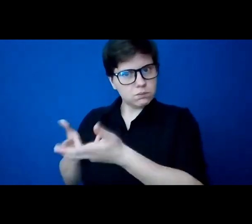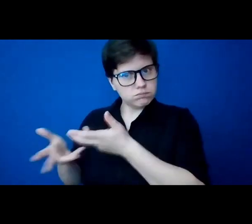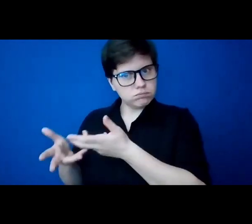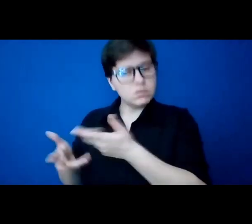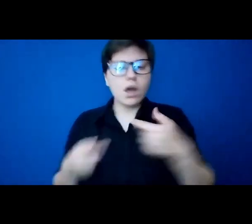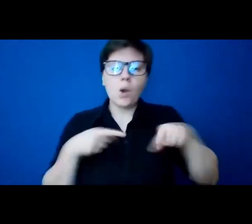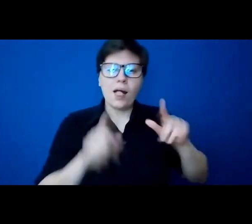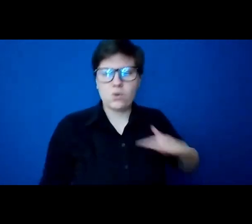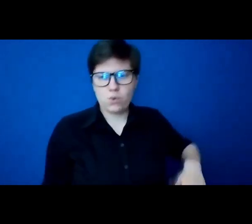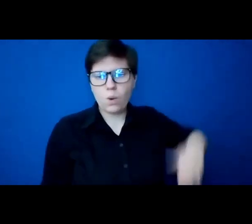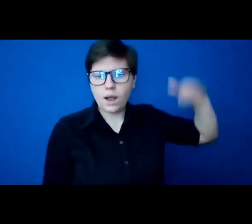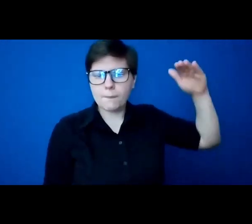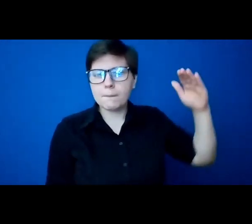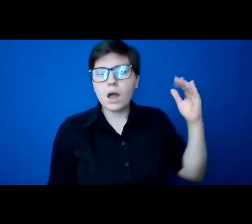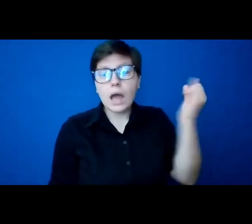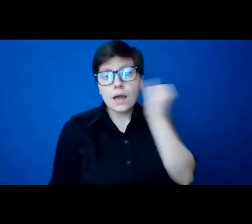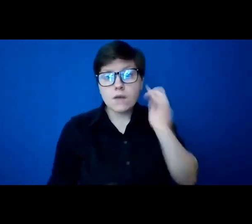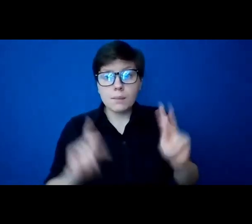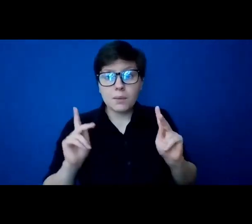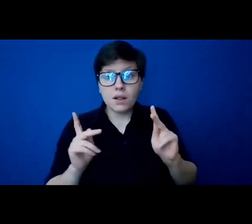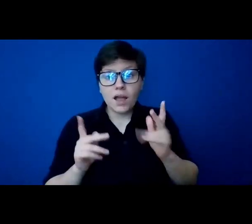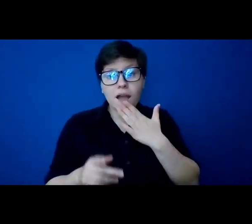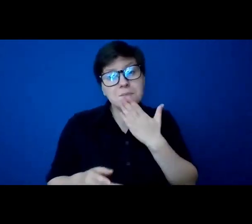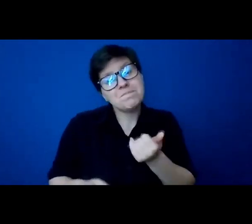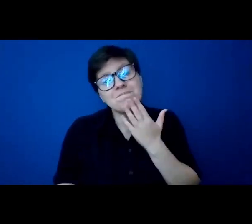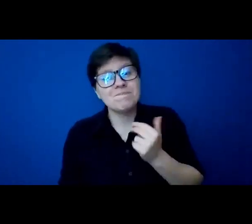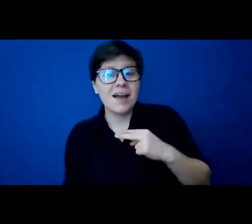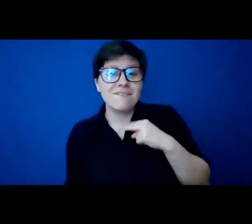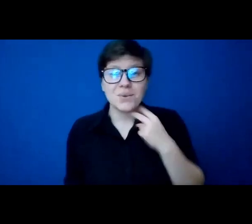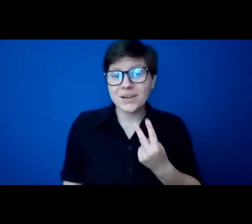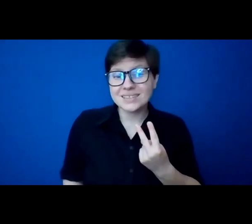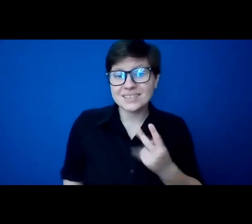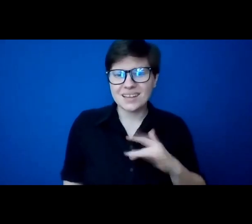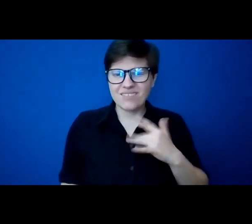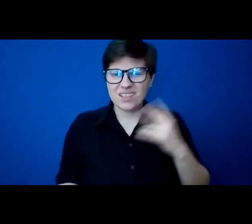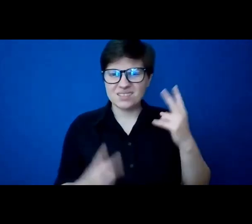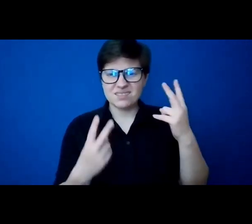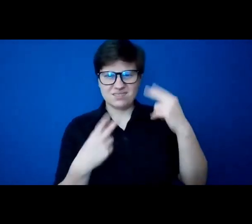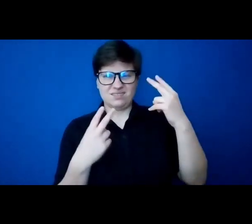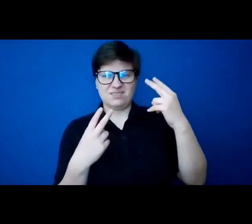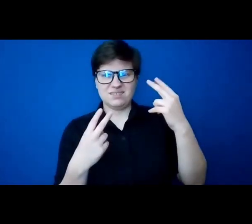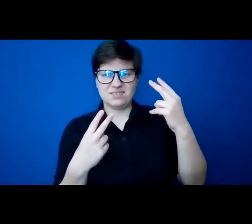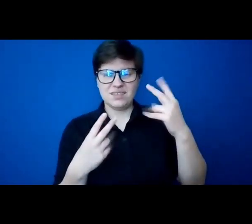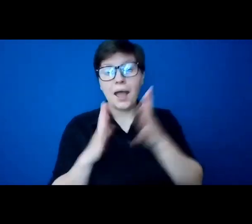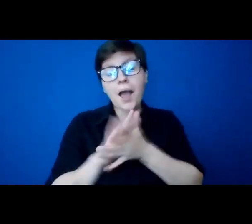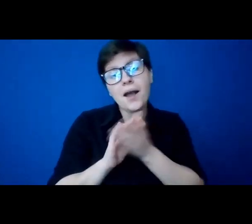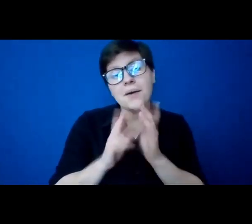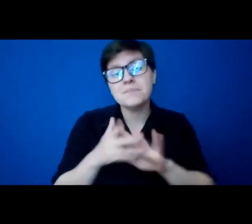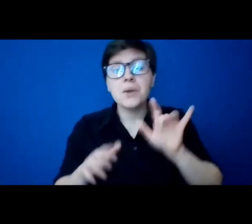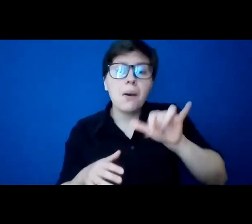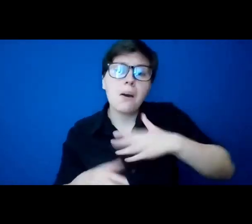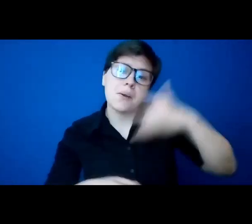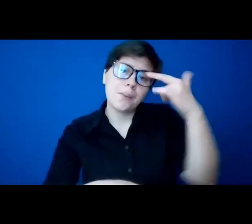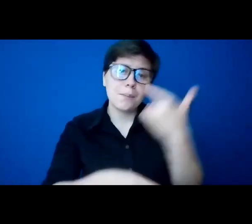fact, even with people with a sweet voice would be kind of condescending. They'd say to me, oh, your